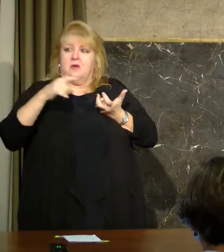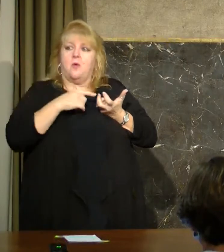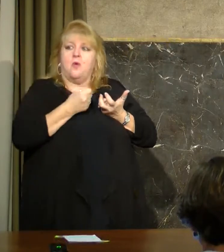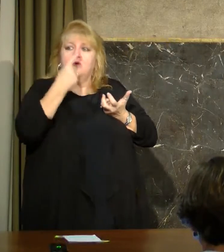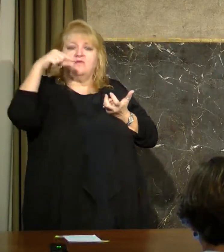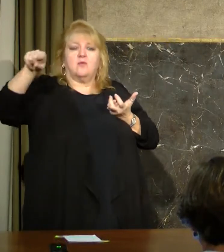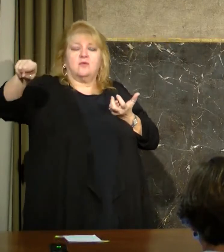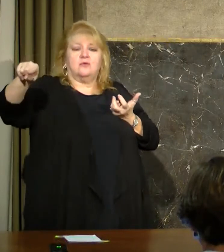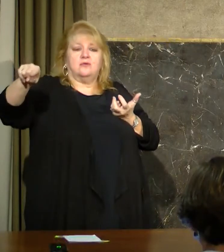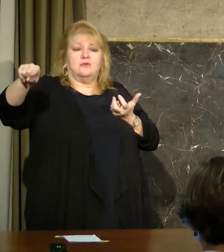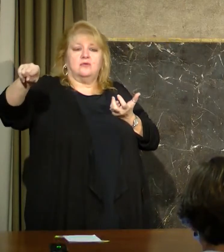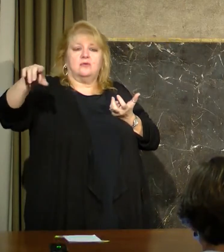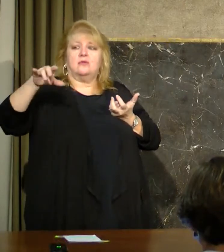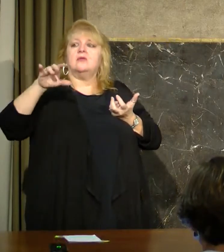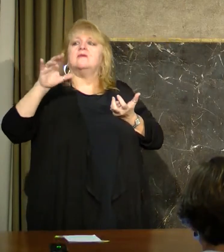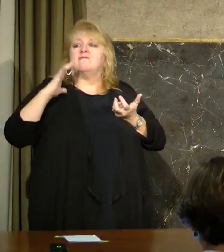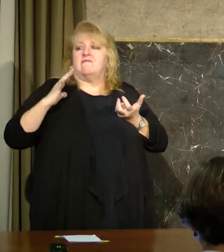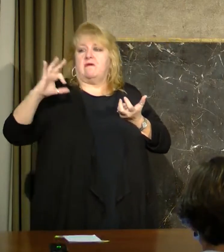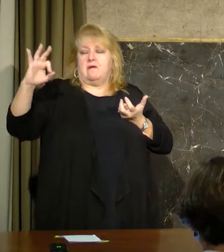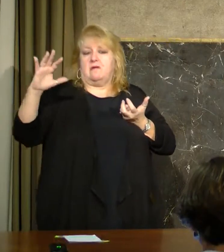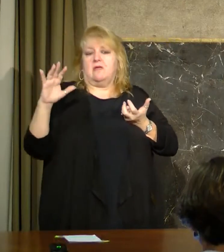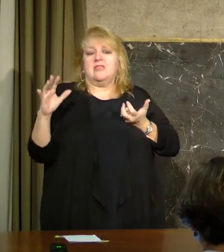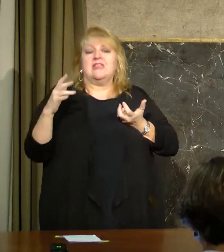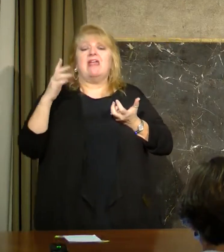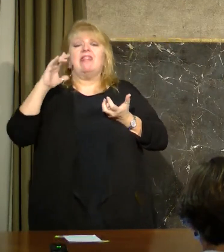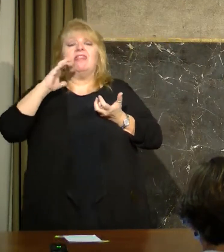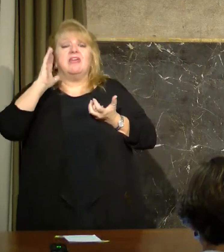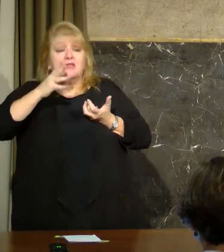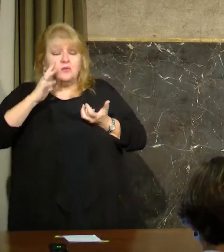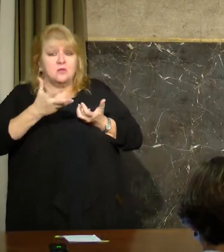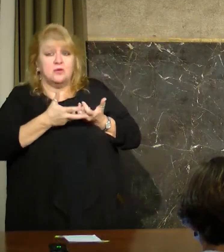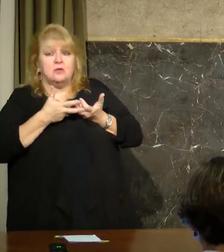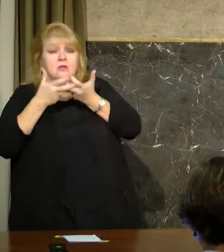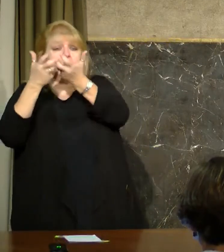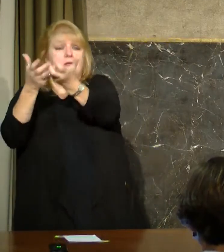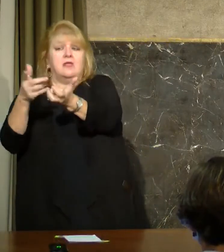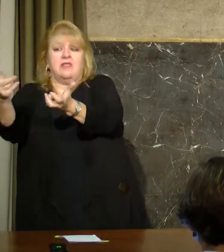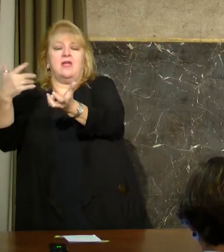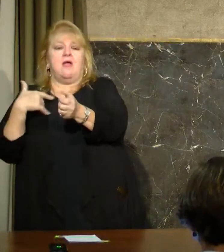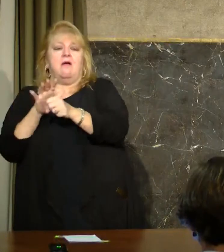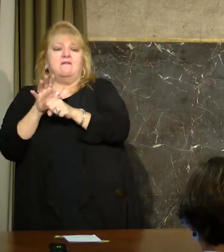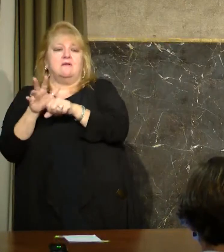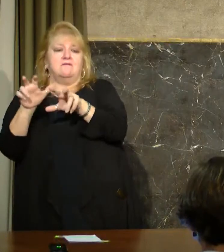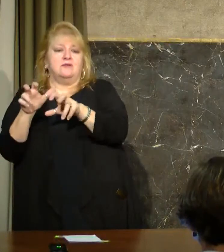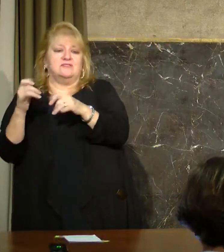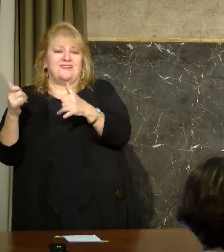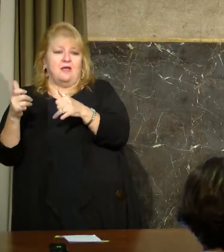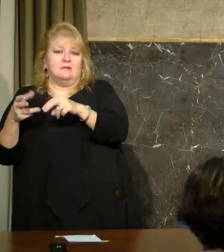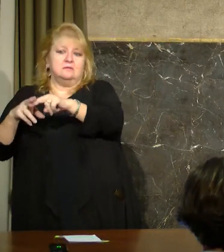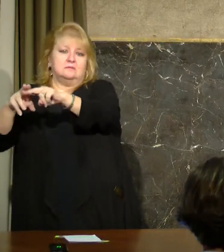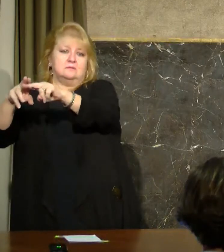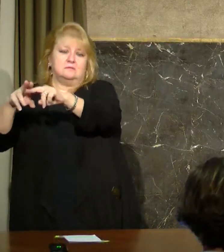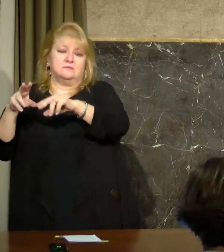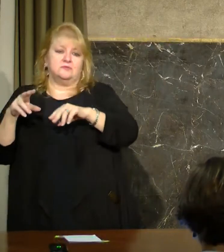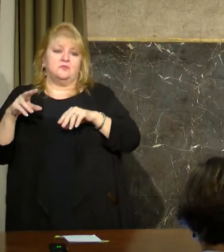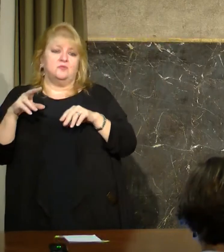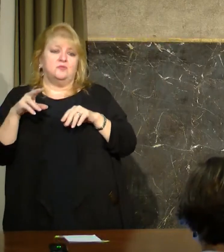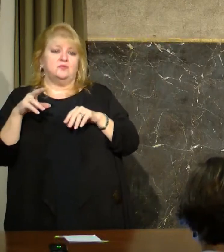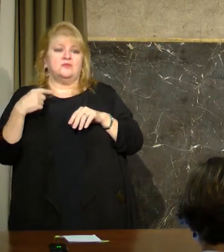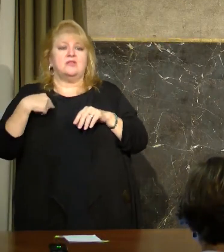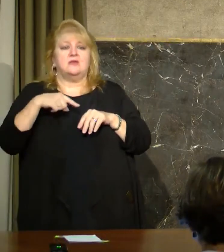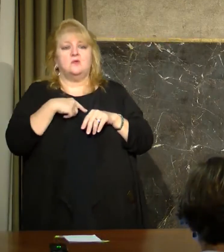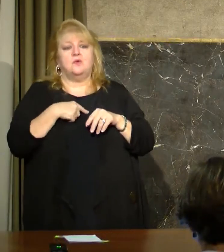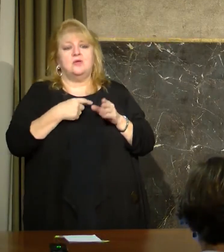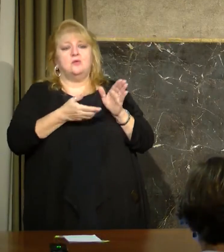we're going to ship out whatever an entity can use that week or two coming up. And then they'll need to re-request to the